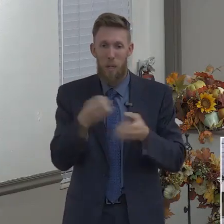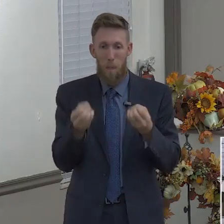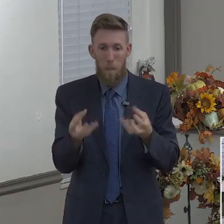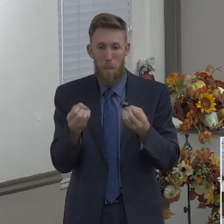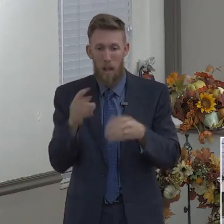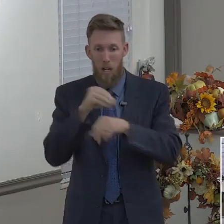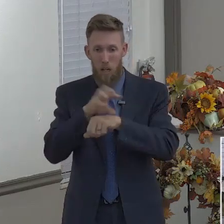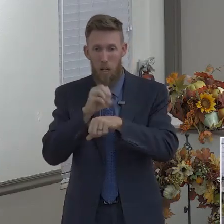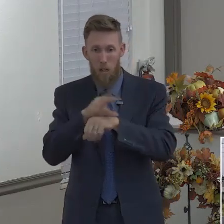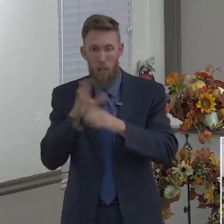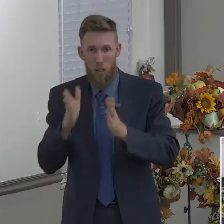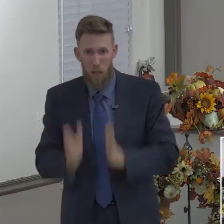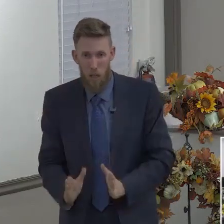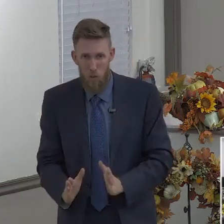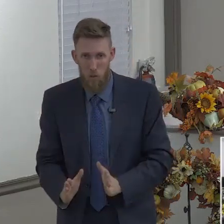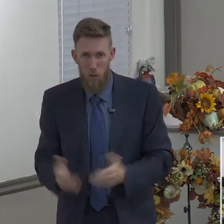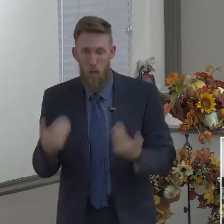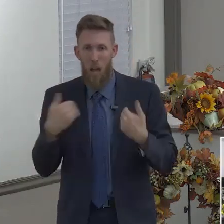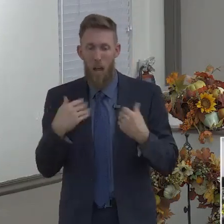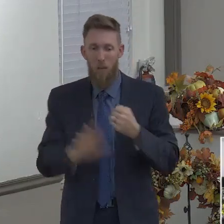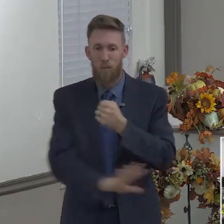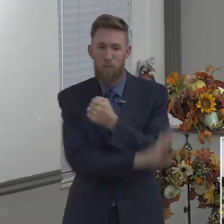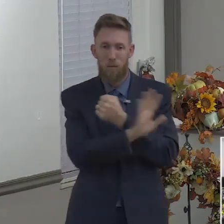You I see many young people that do this.